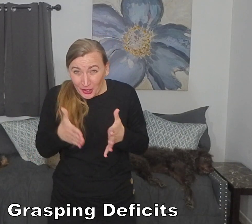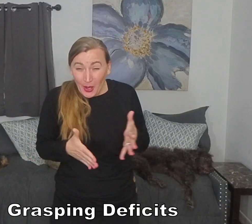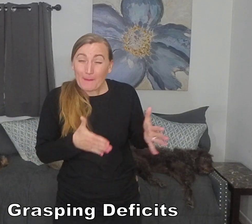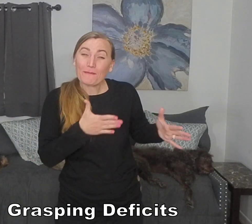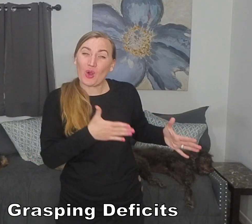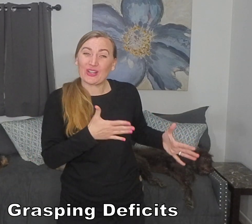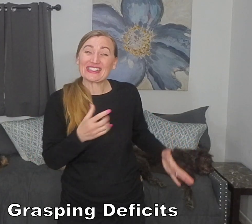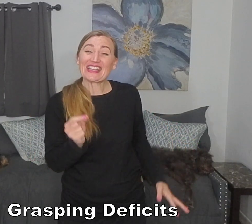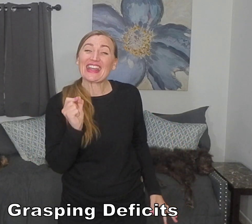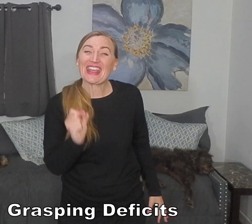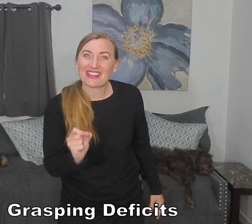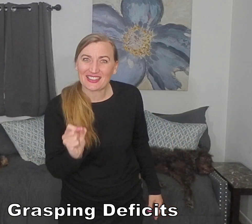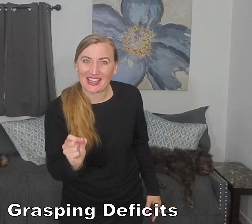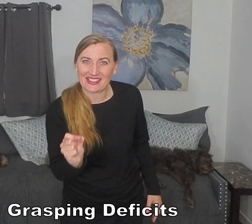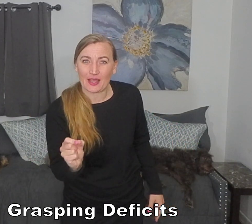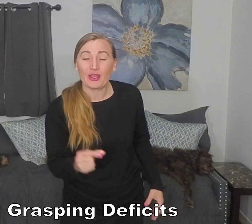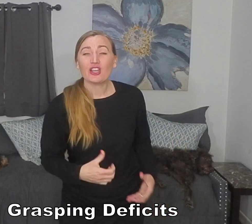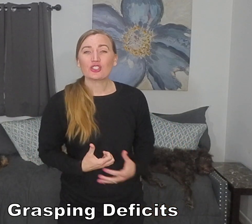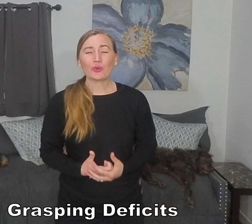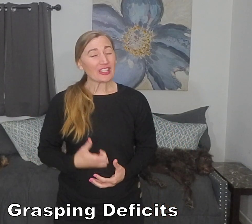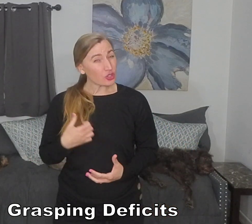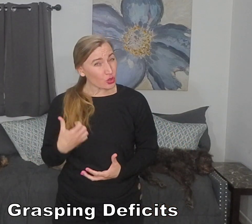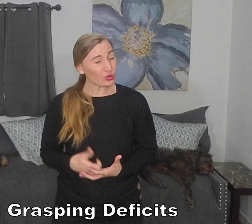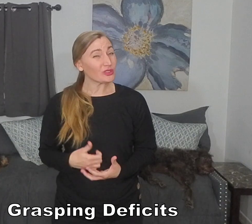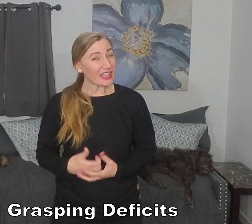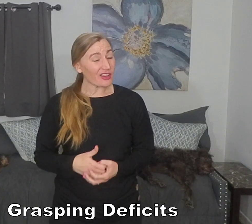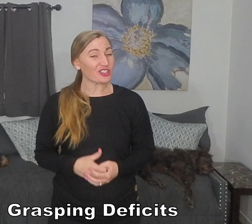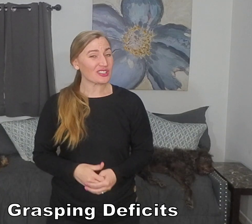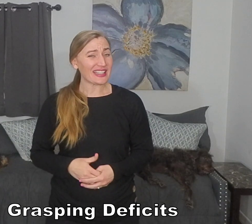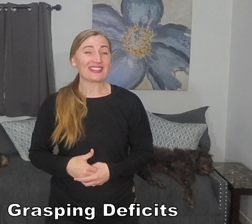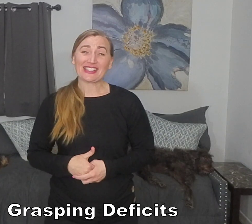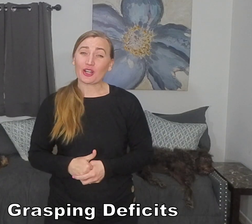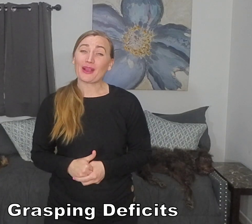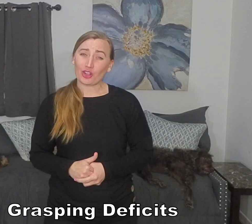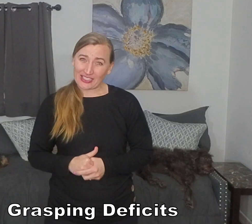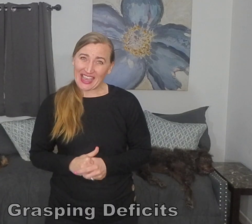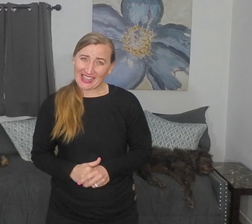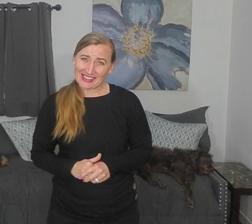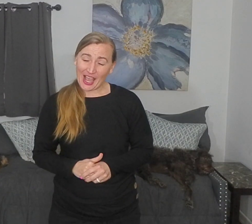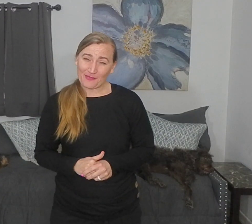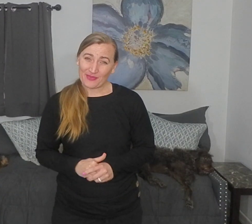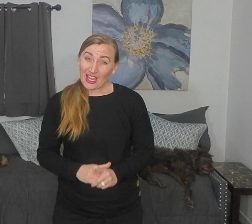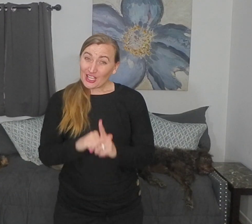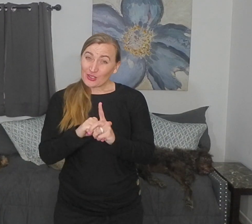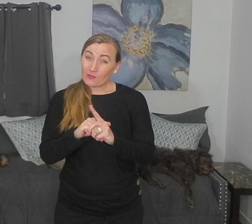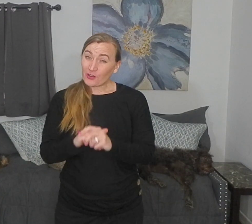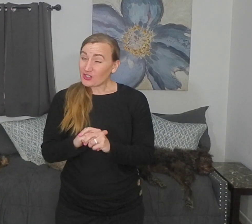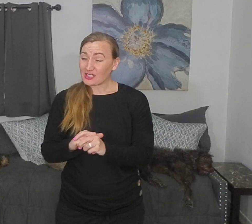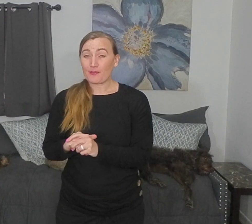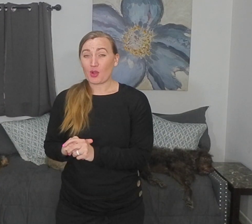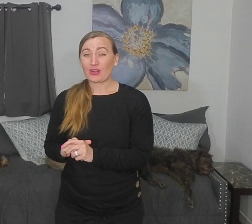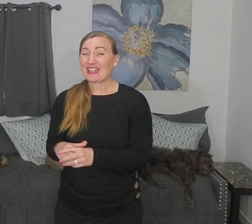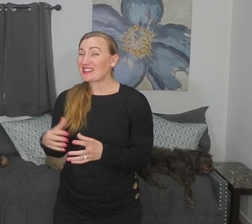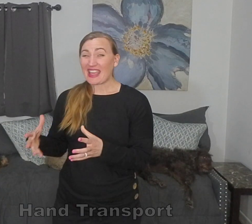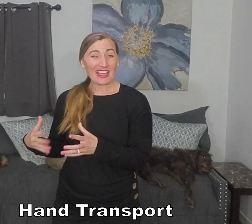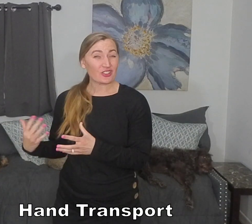components and analyze them so we can truly understand cerebellar ataxia. So first component is the hand